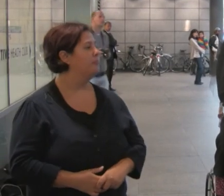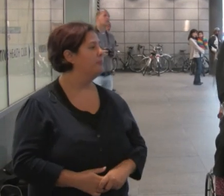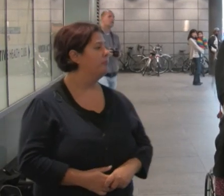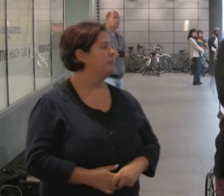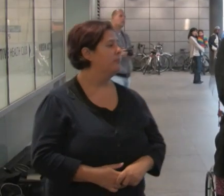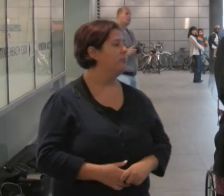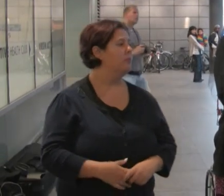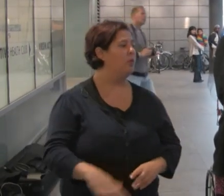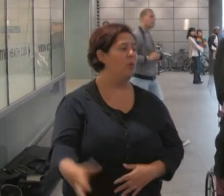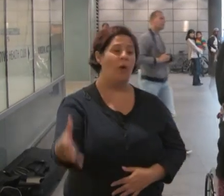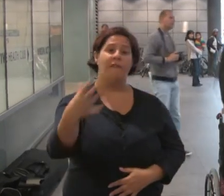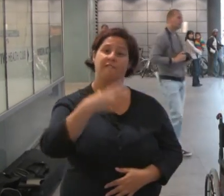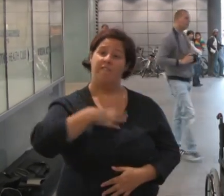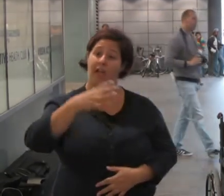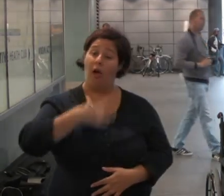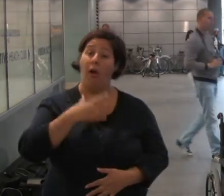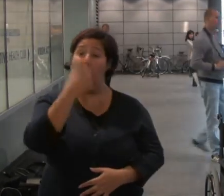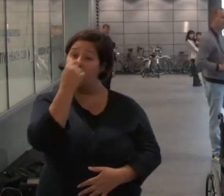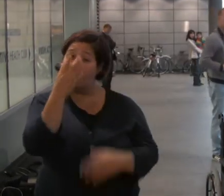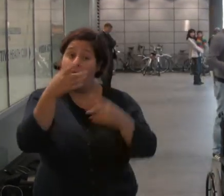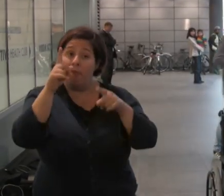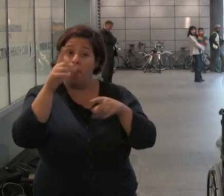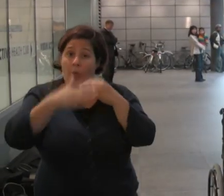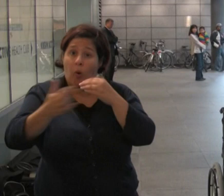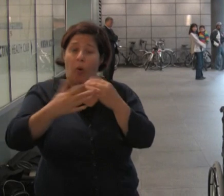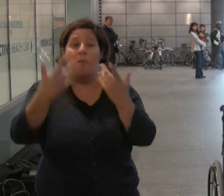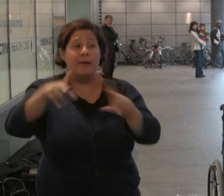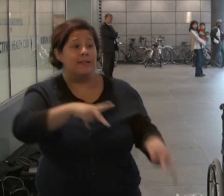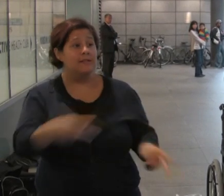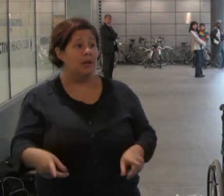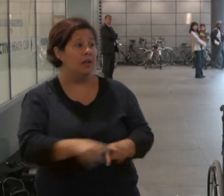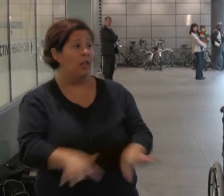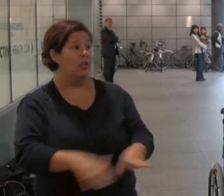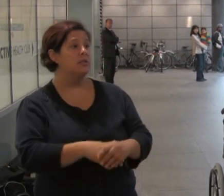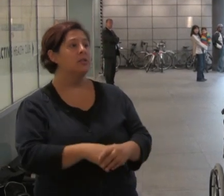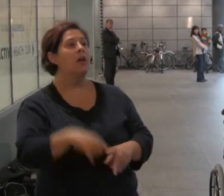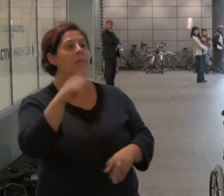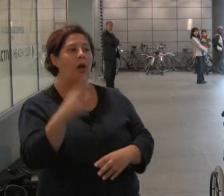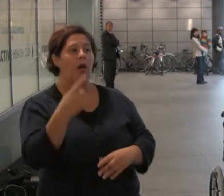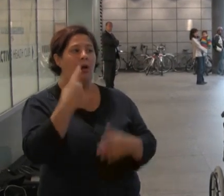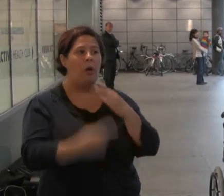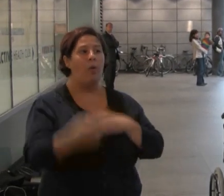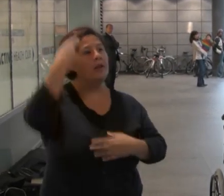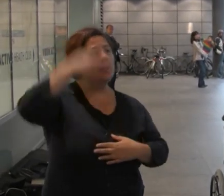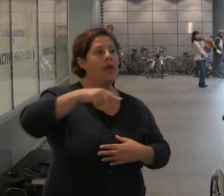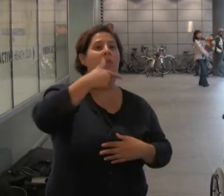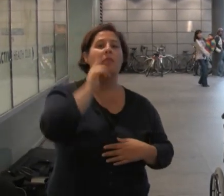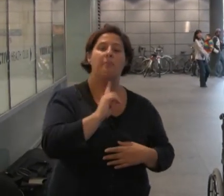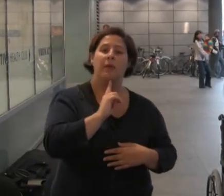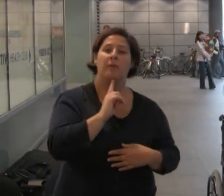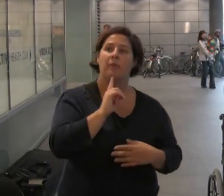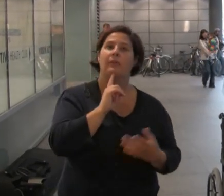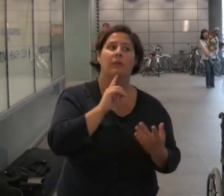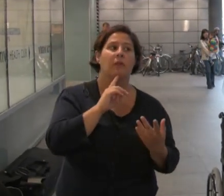We fear that there may be many more who have perished this way. But we can only name those who are coroner